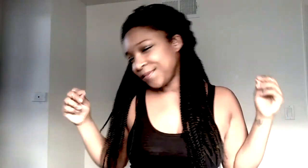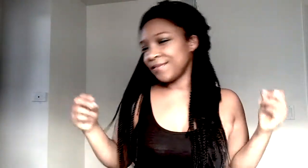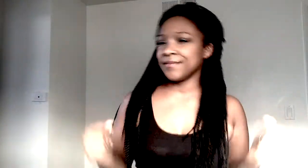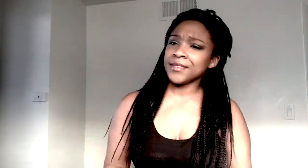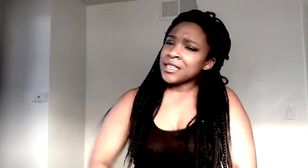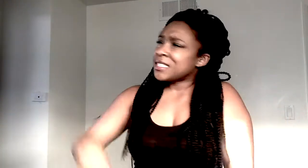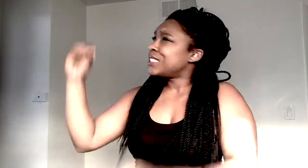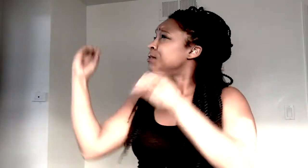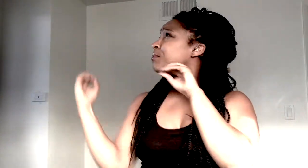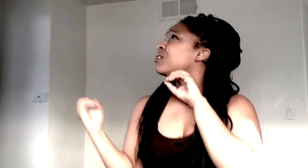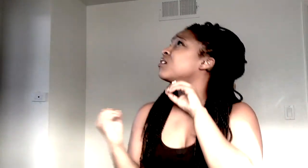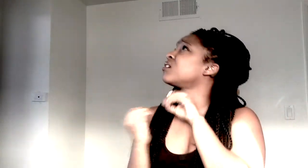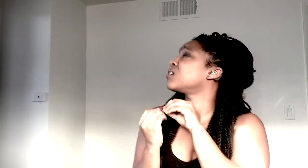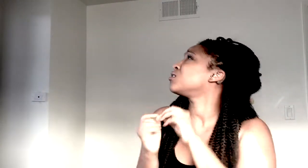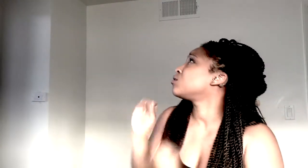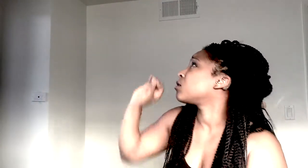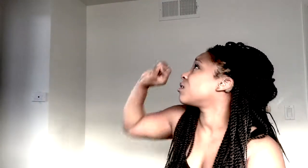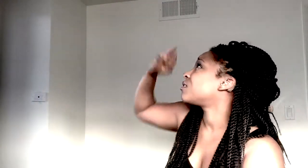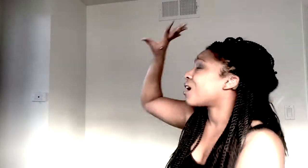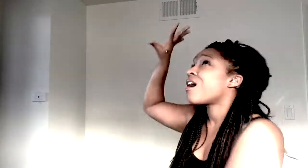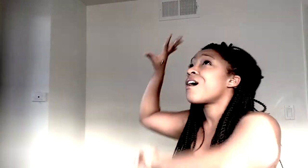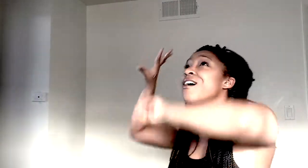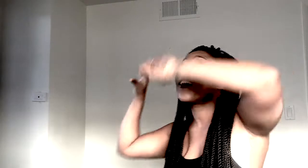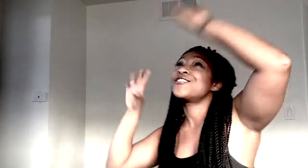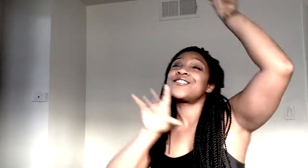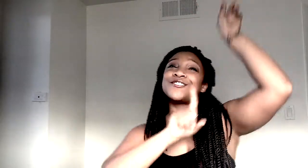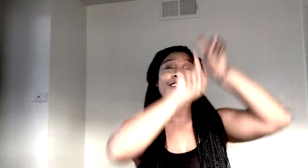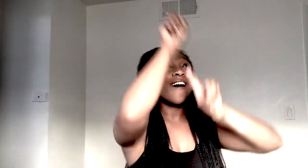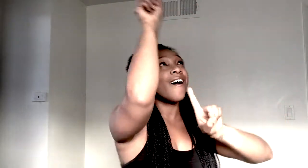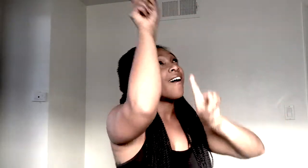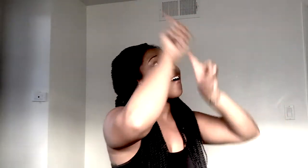Kiss me under the light of a thousand stars